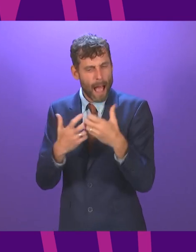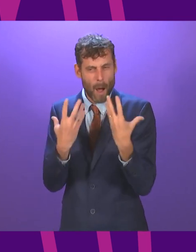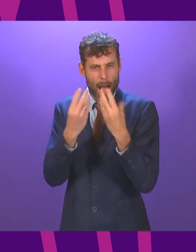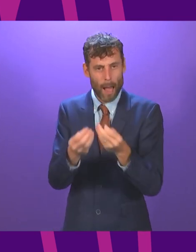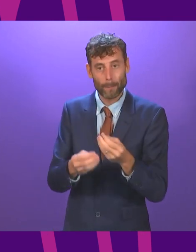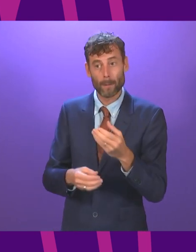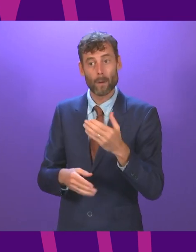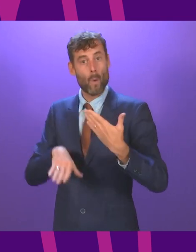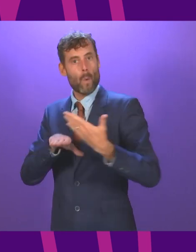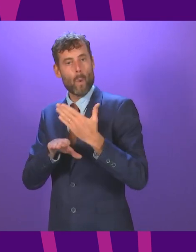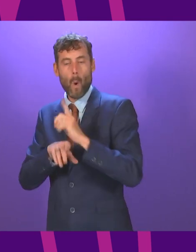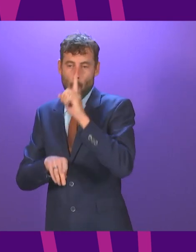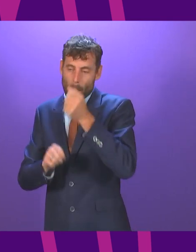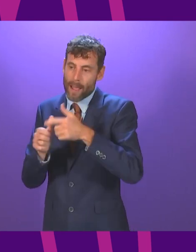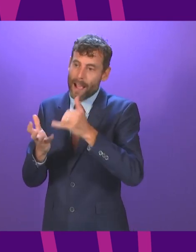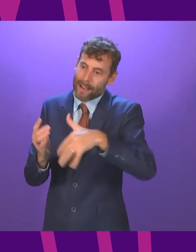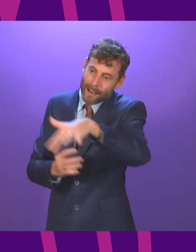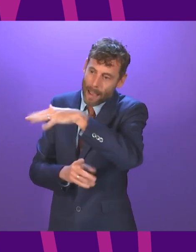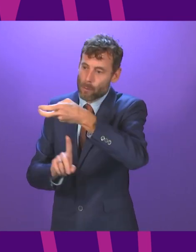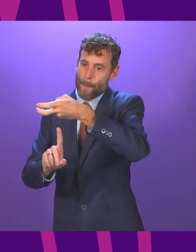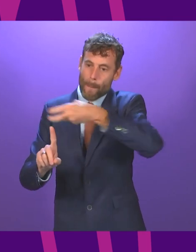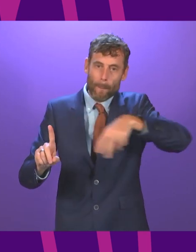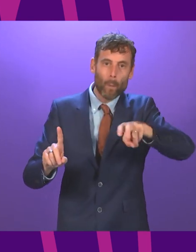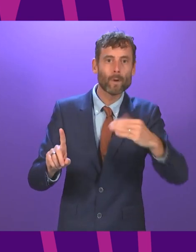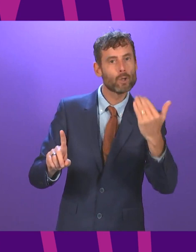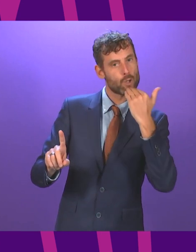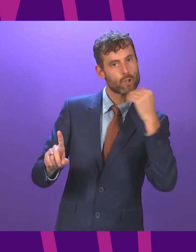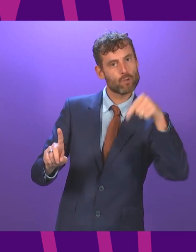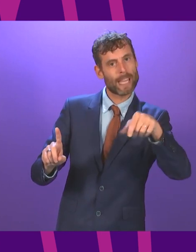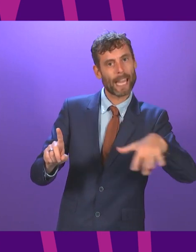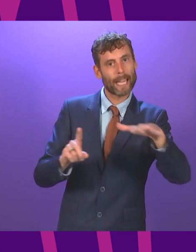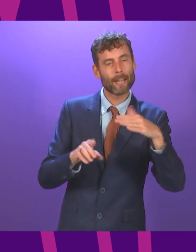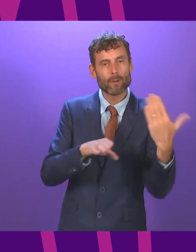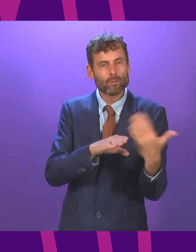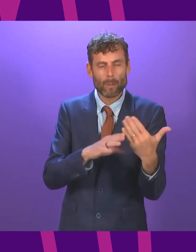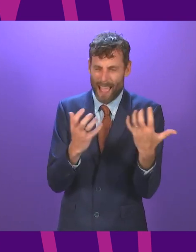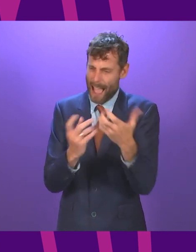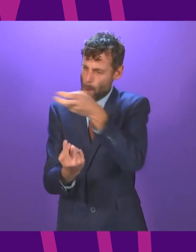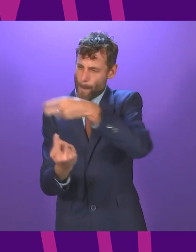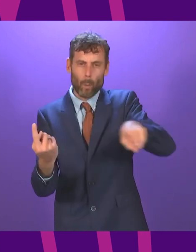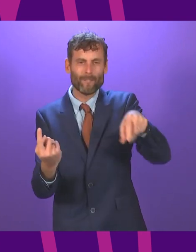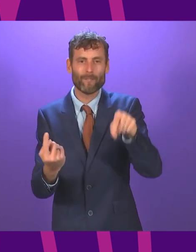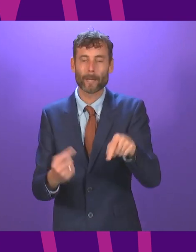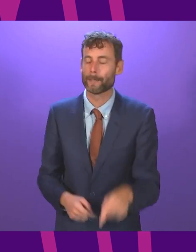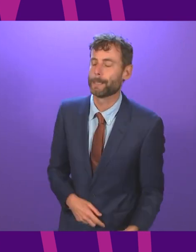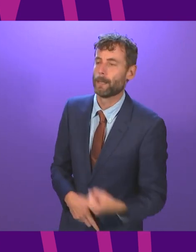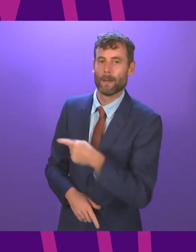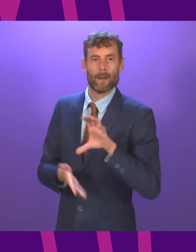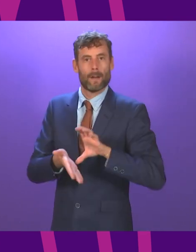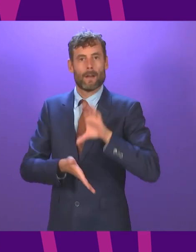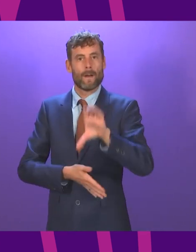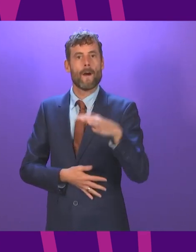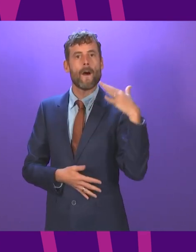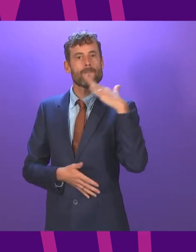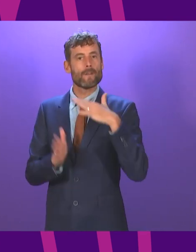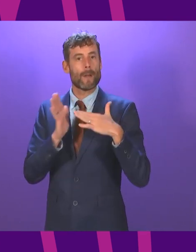move from the oil and gas sector to green jobs? First Minister. Well, the £500 million just transition deal